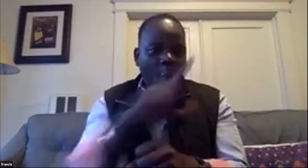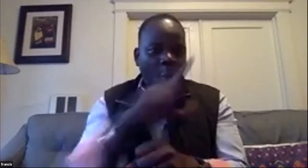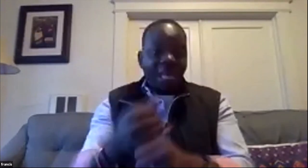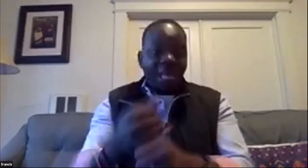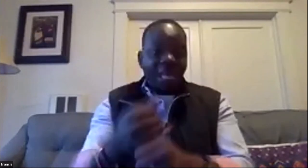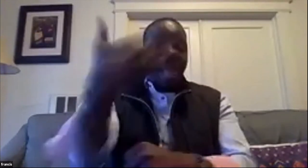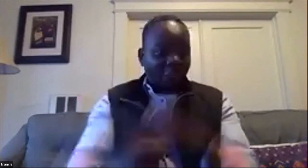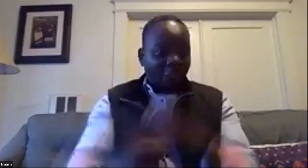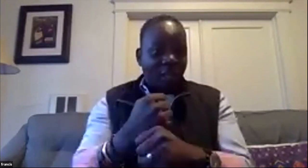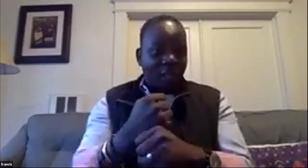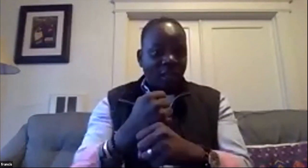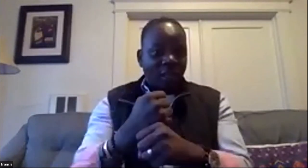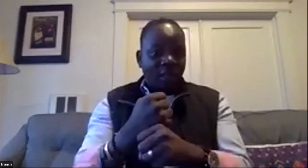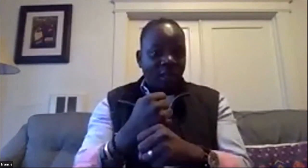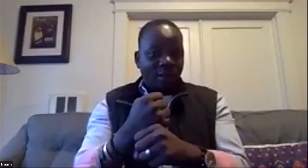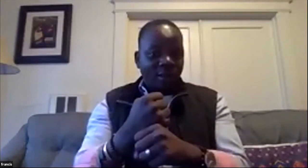okay okay